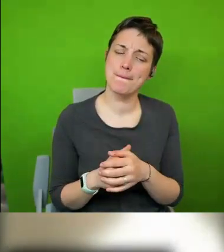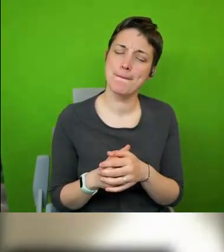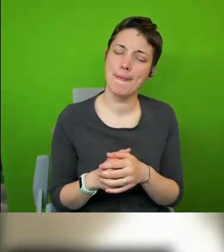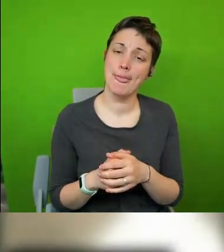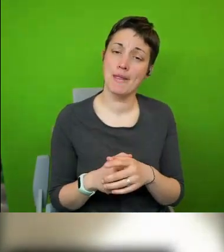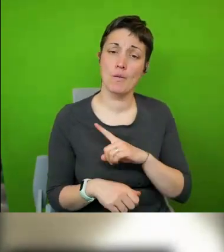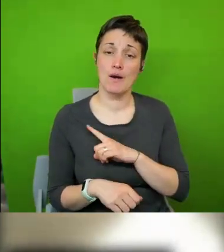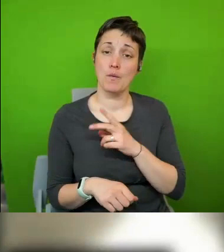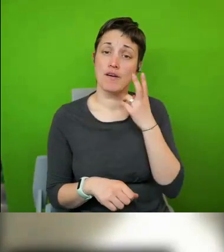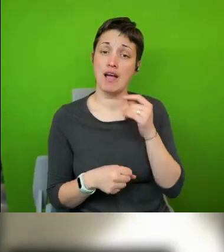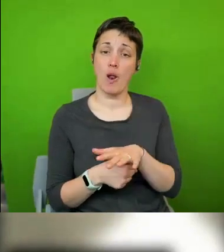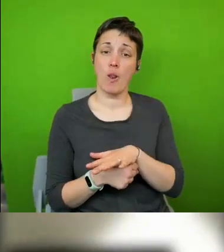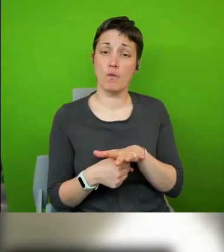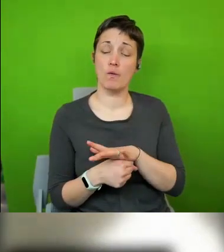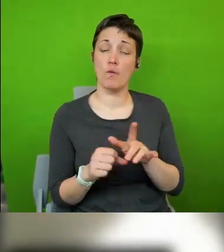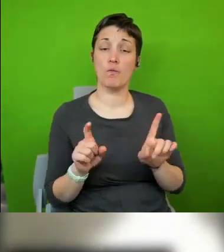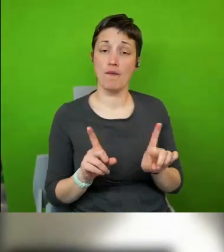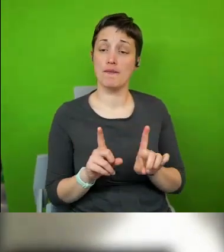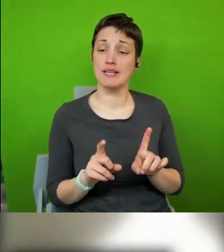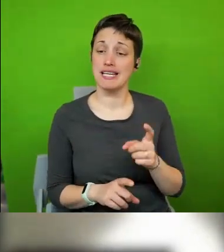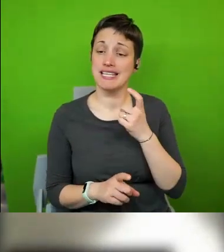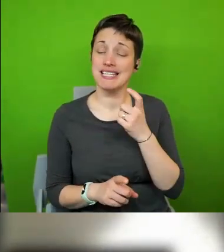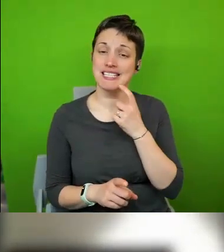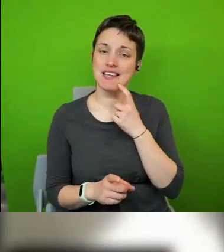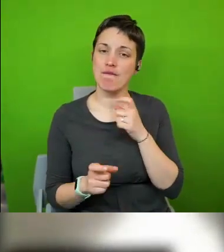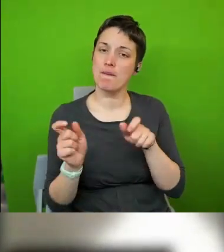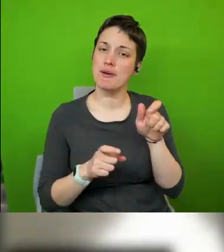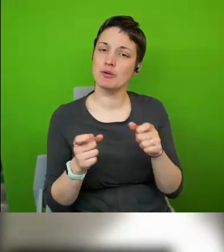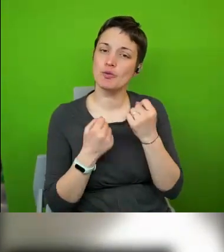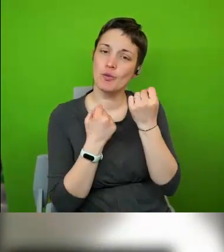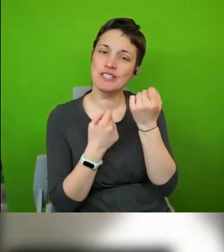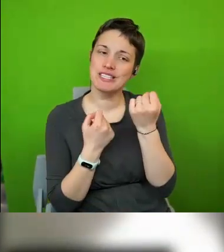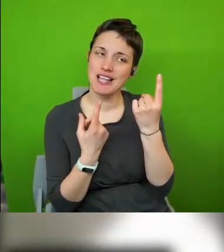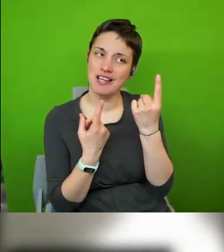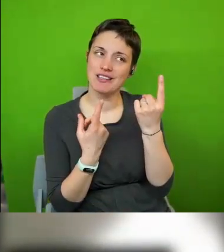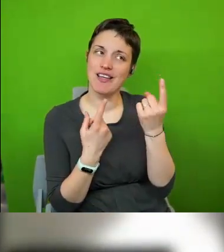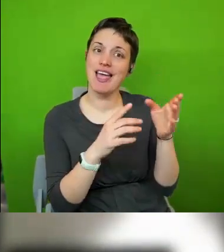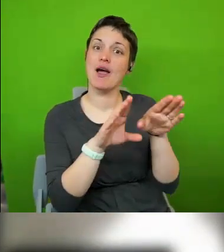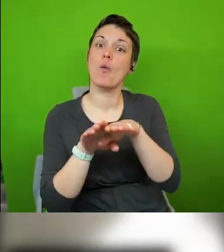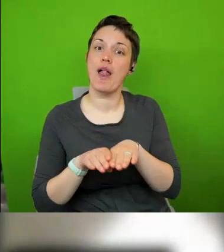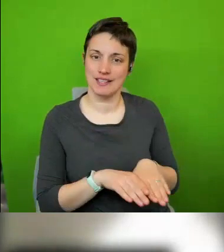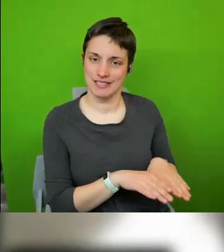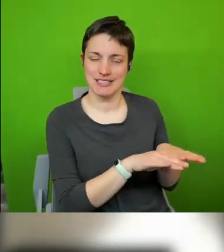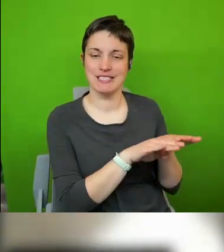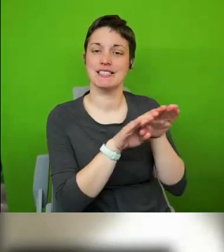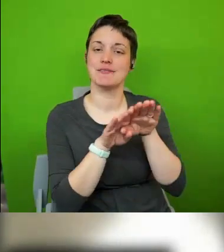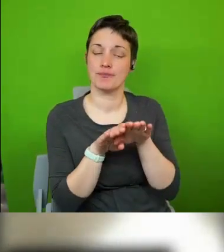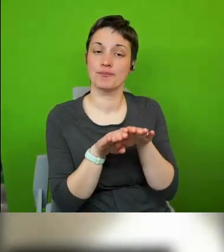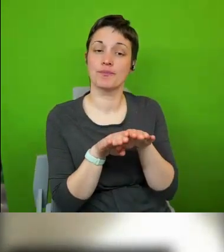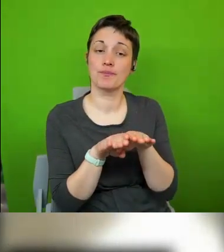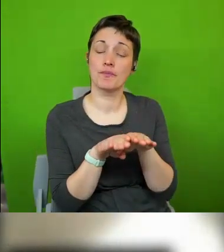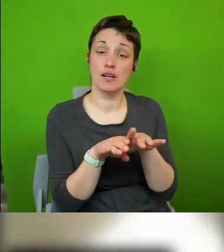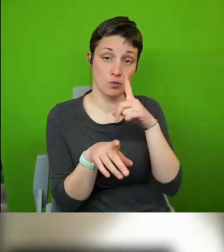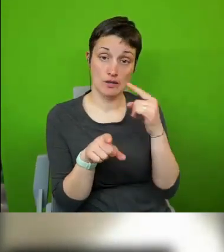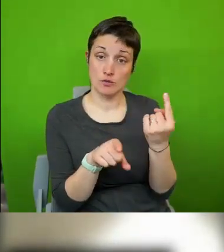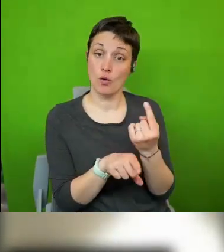locally is that it's easier for people to understand and engage with equalities so they they can talk about